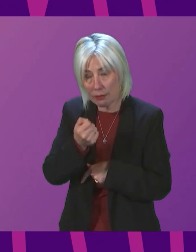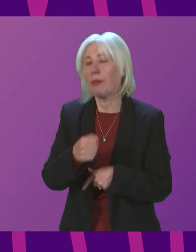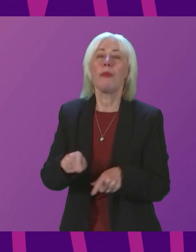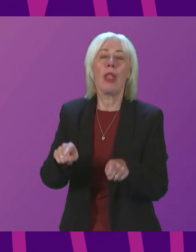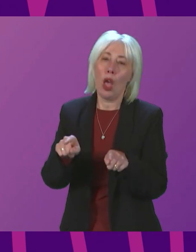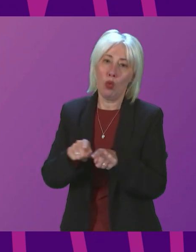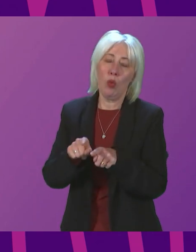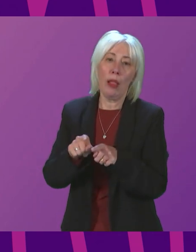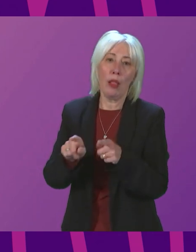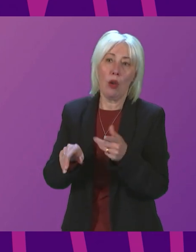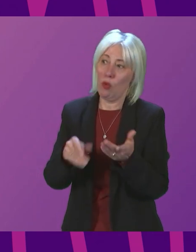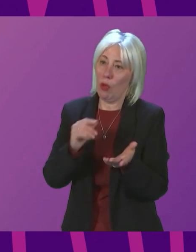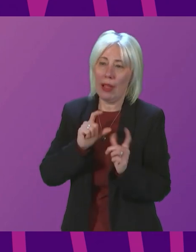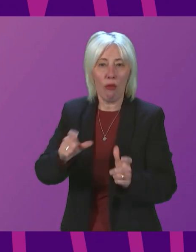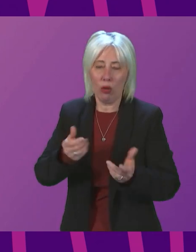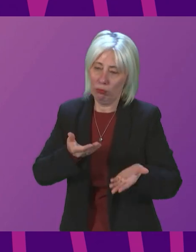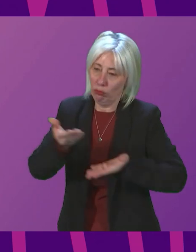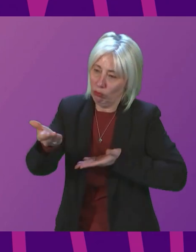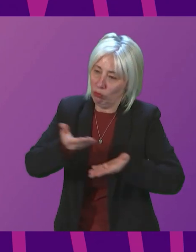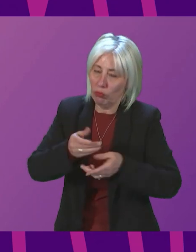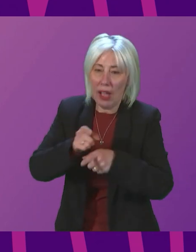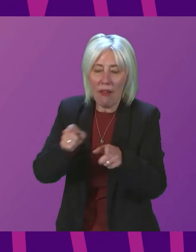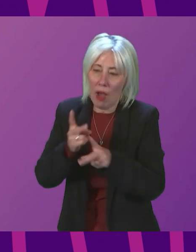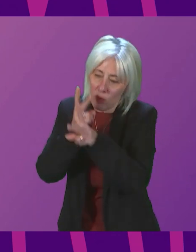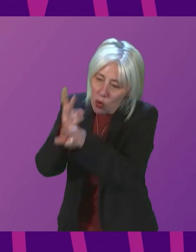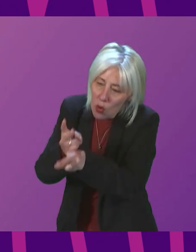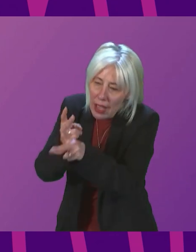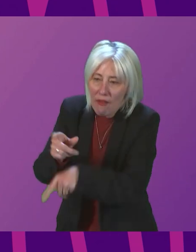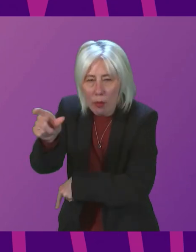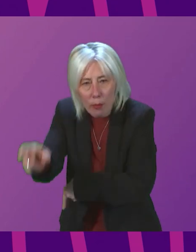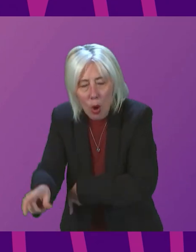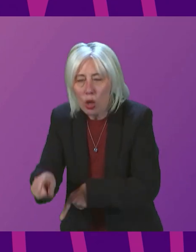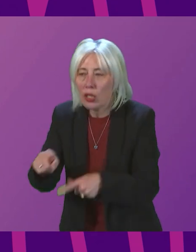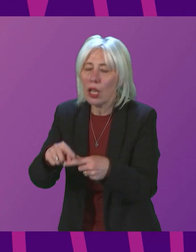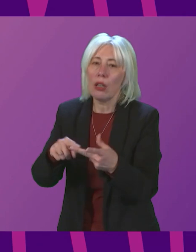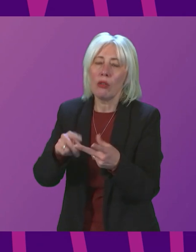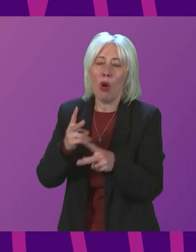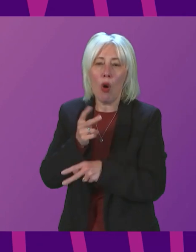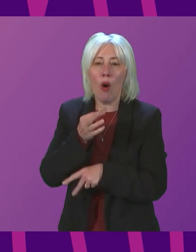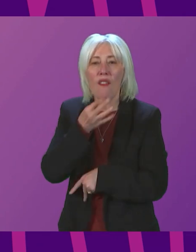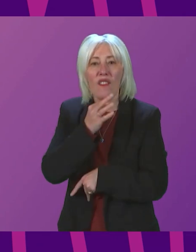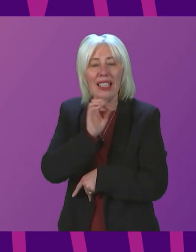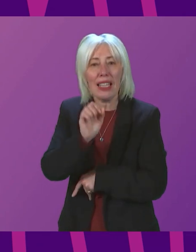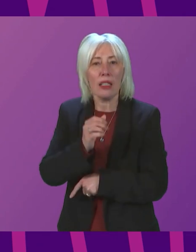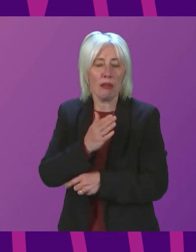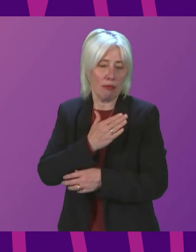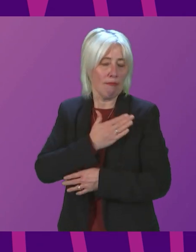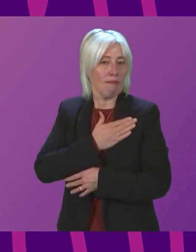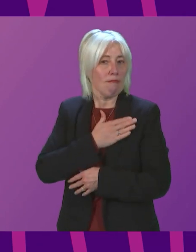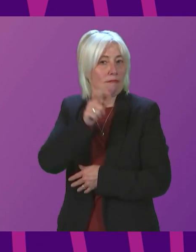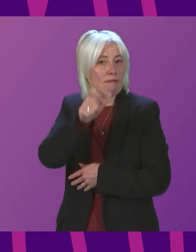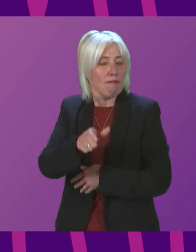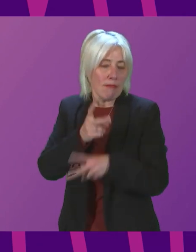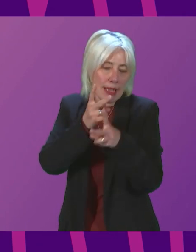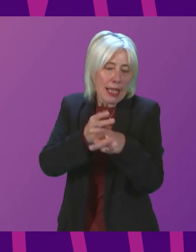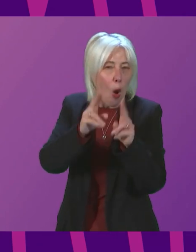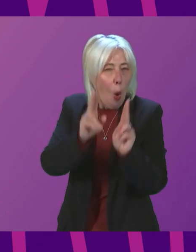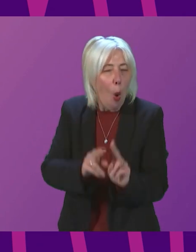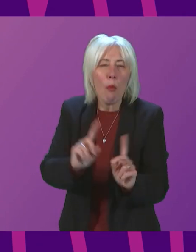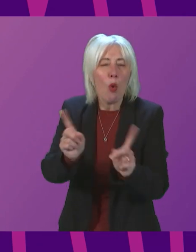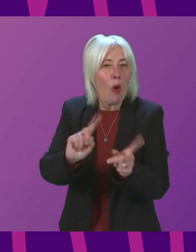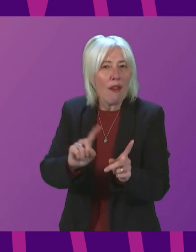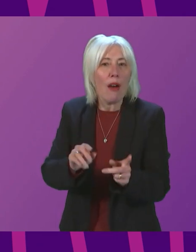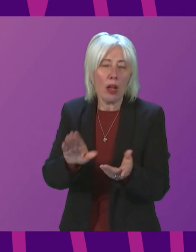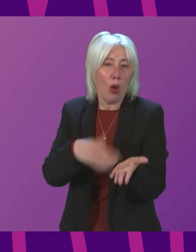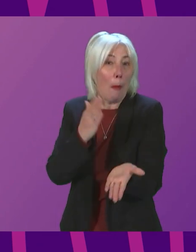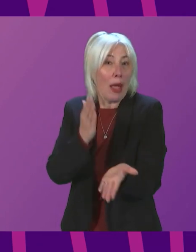we will continue to have discussions with those who are caring for people, those visiting loved ones in particular settings, to make sure that